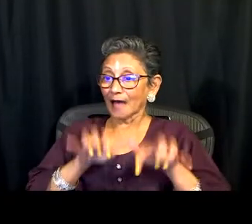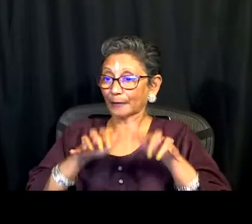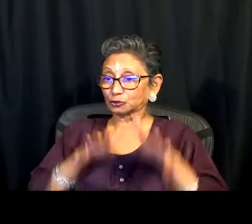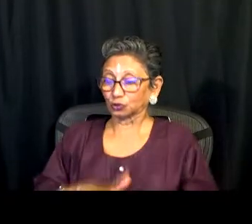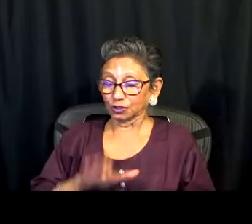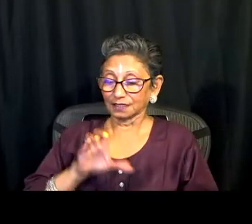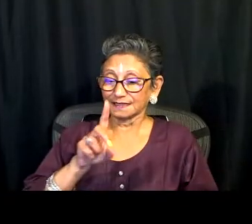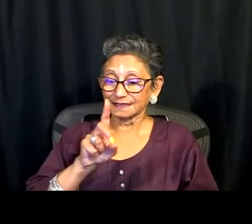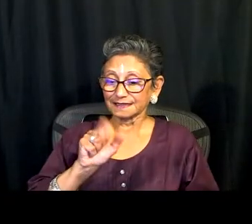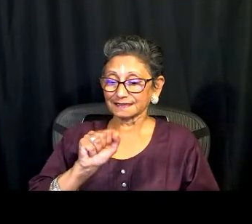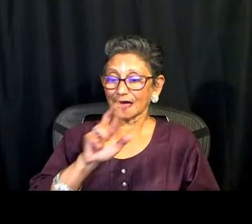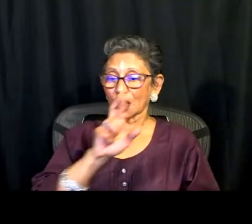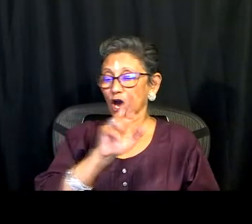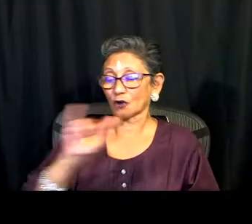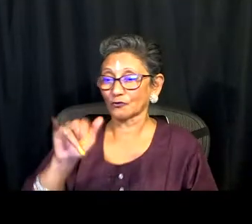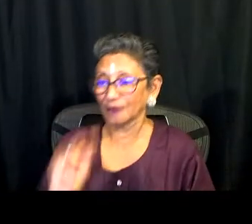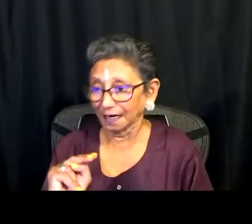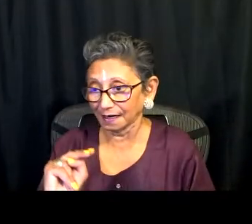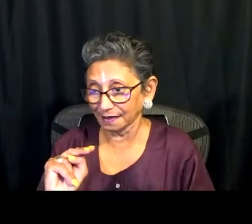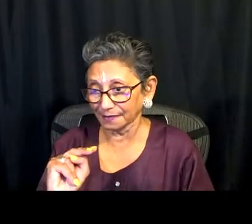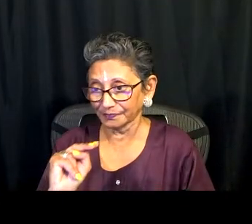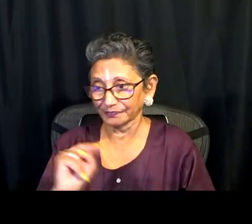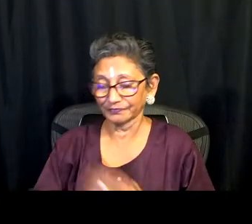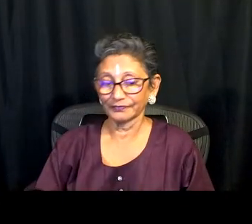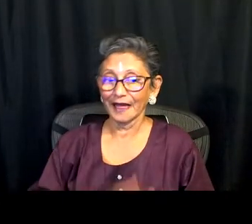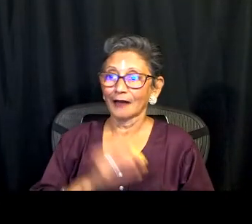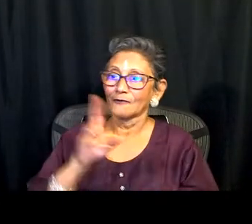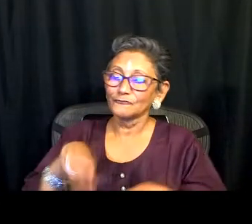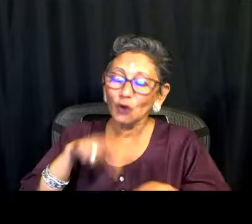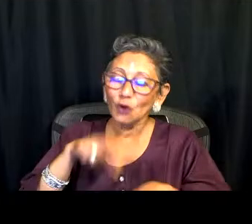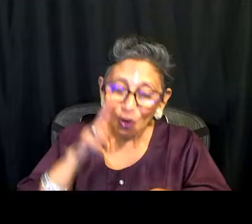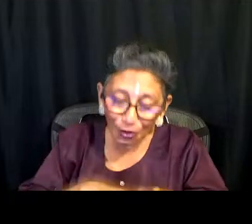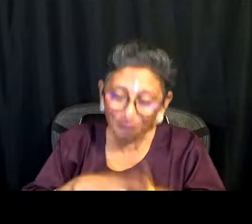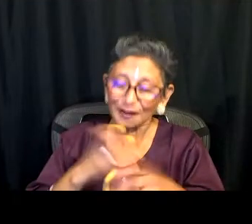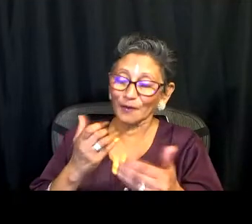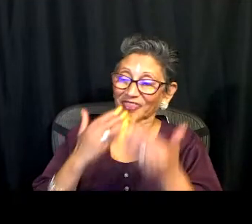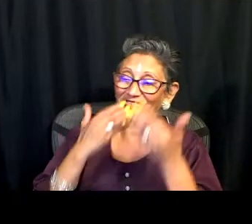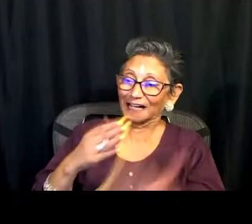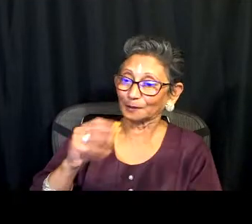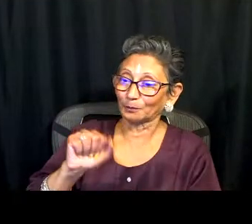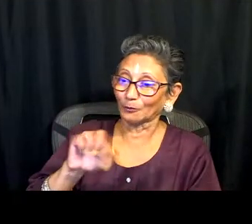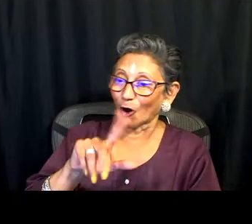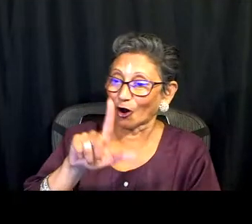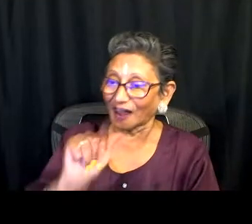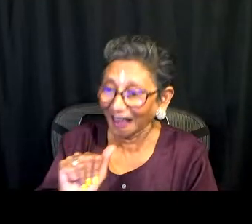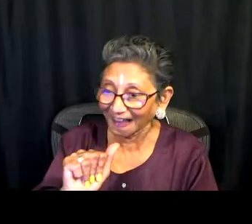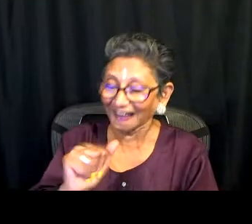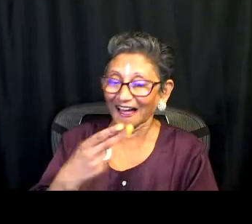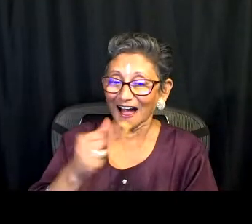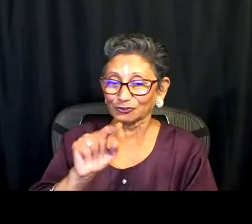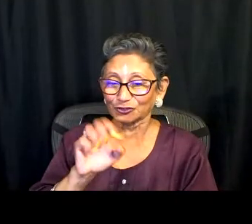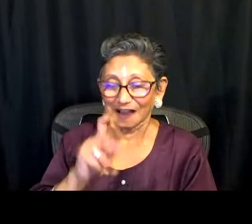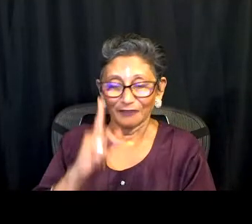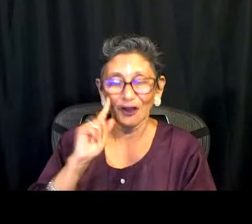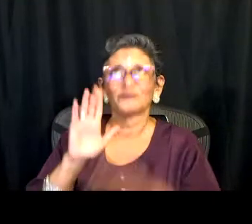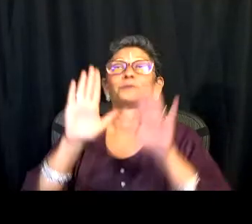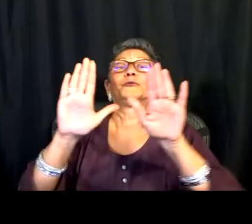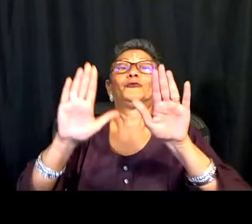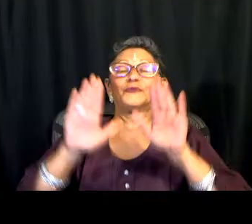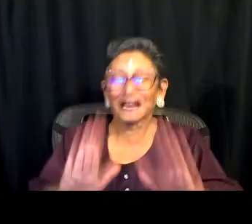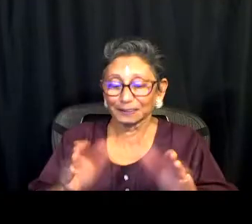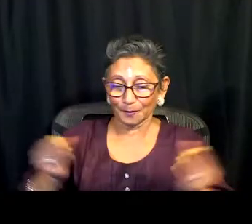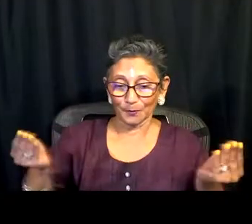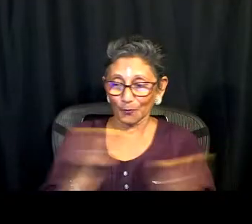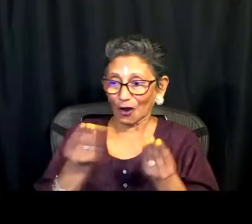to thank the interpreter whose name is chris senciano and the captioner whose name is darren for joining us tonight